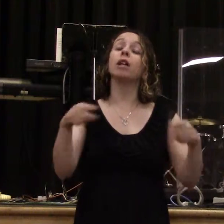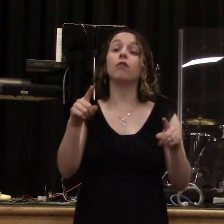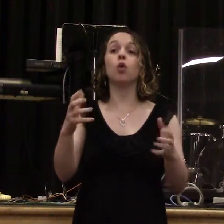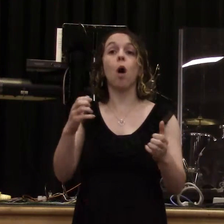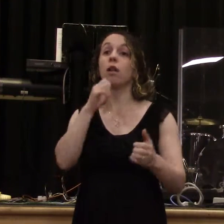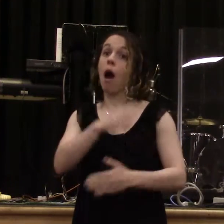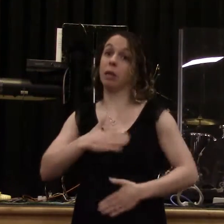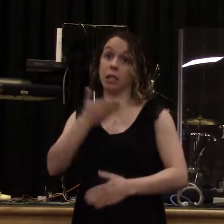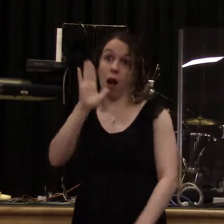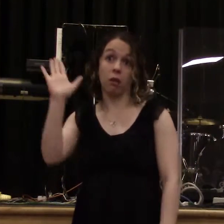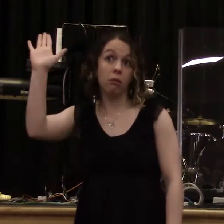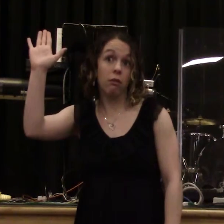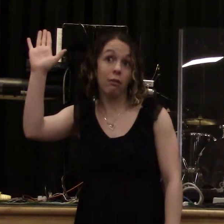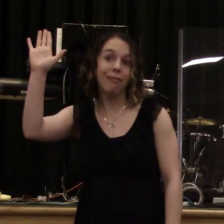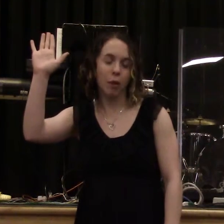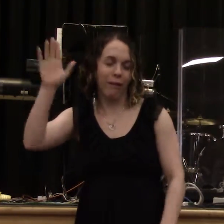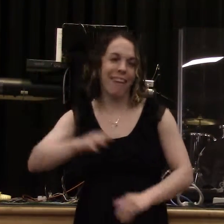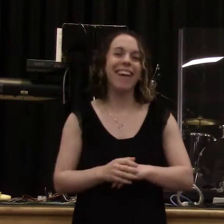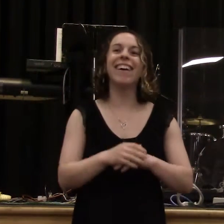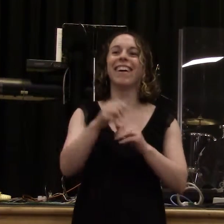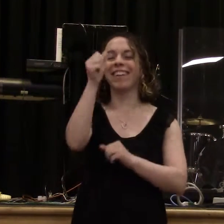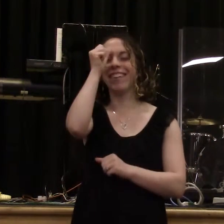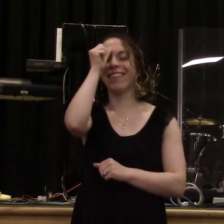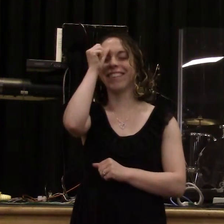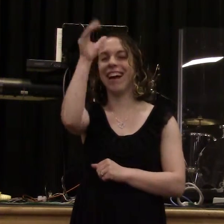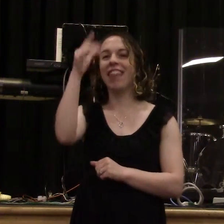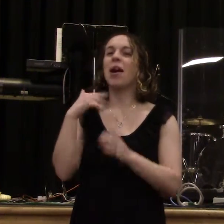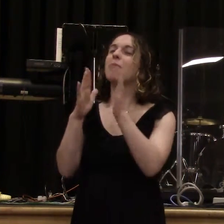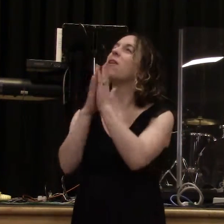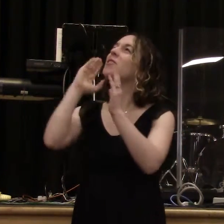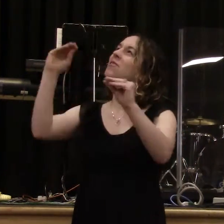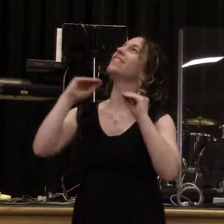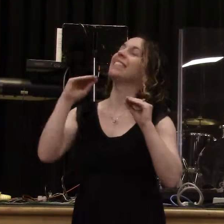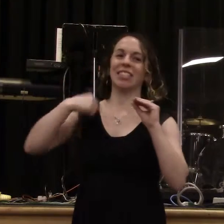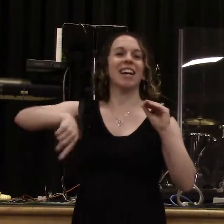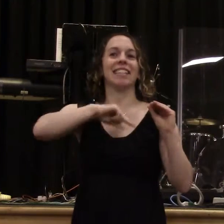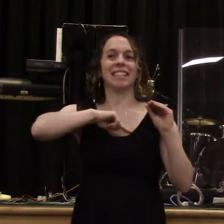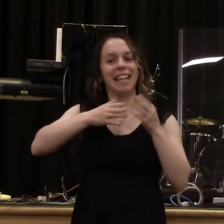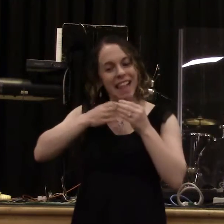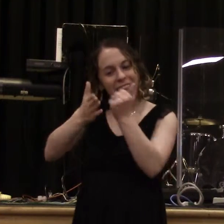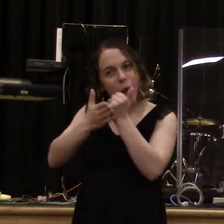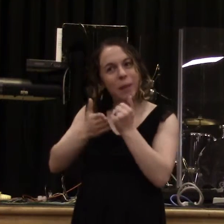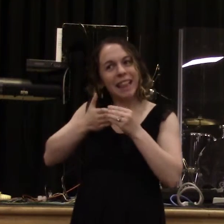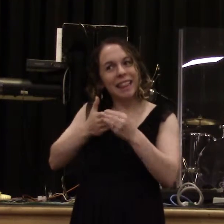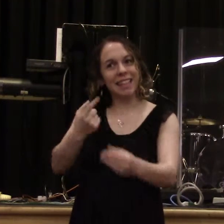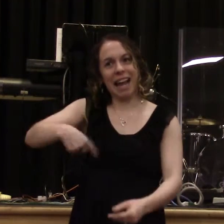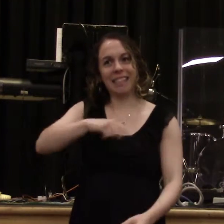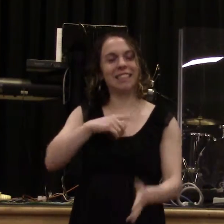Father, we just pray as we look into your word that you would teach us and guide us and lead us in Jesus